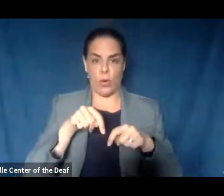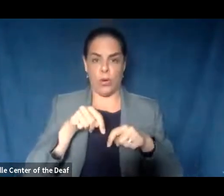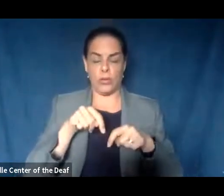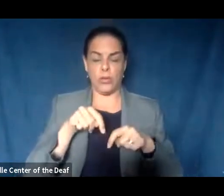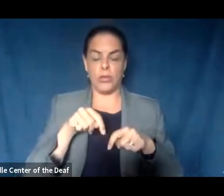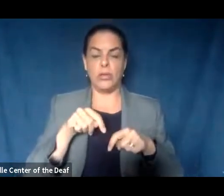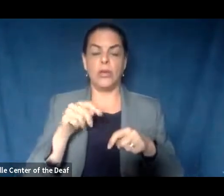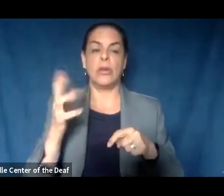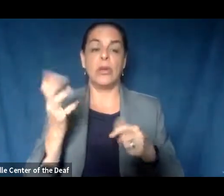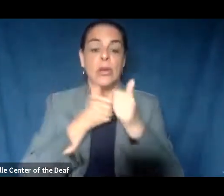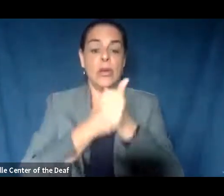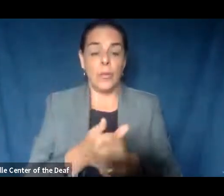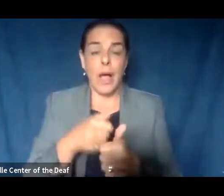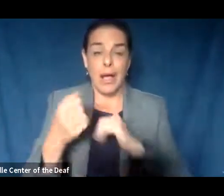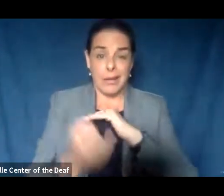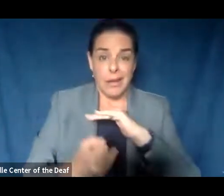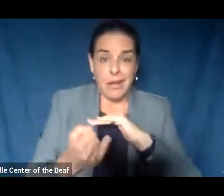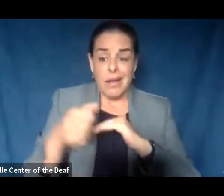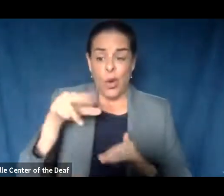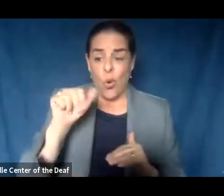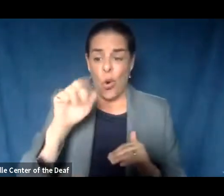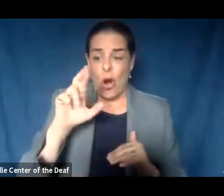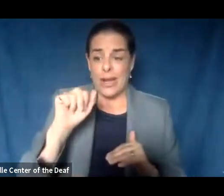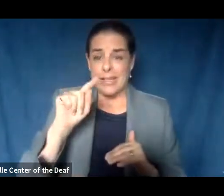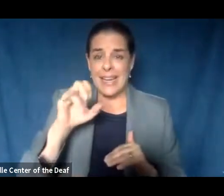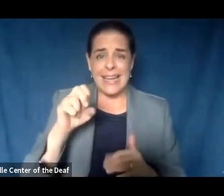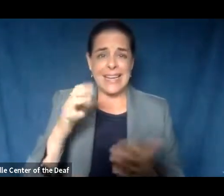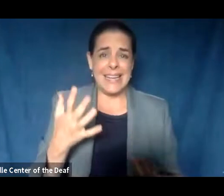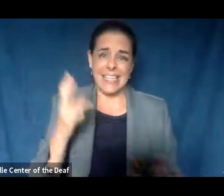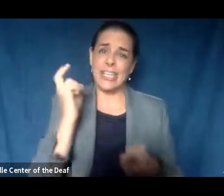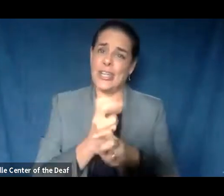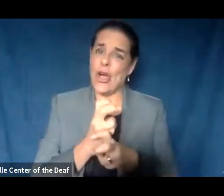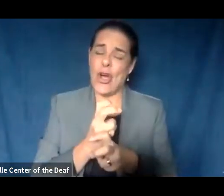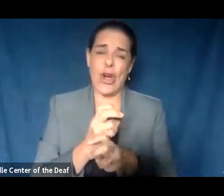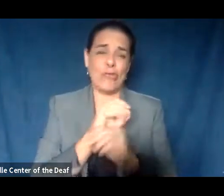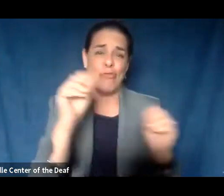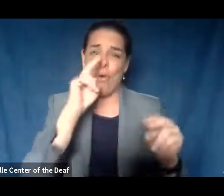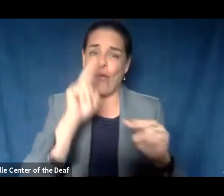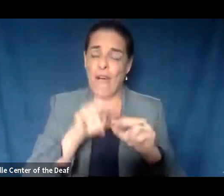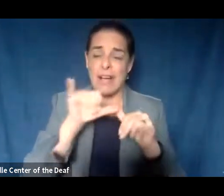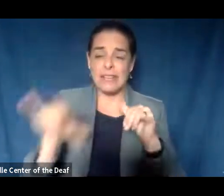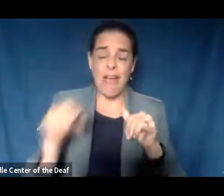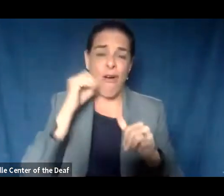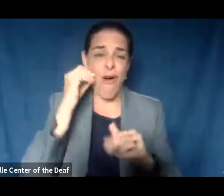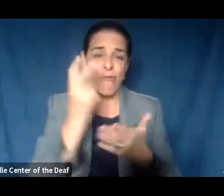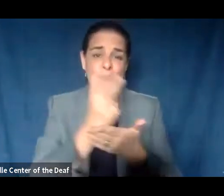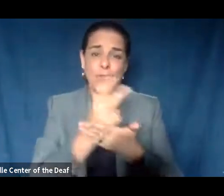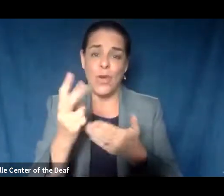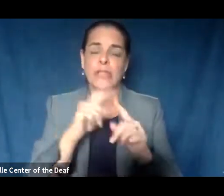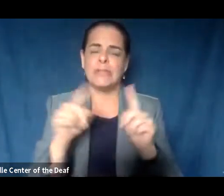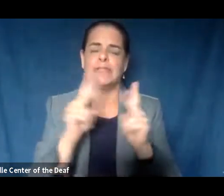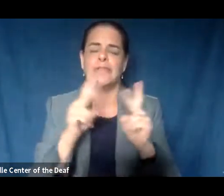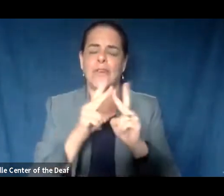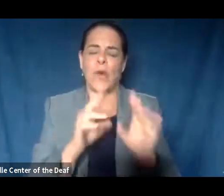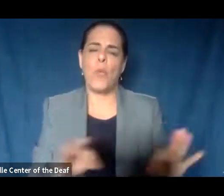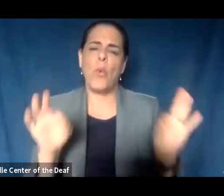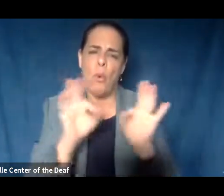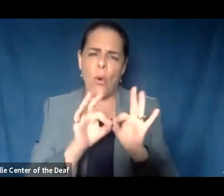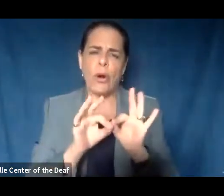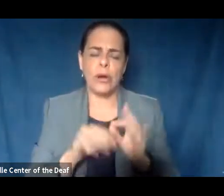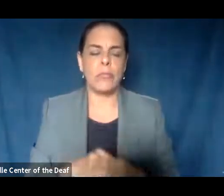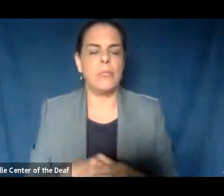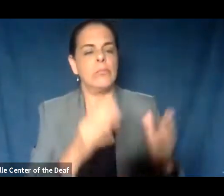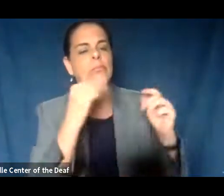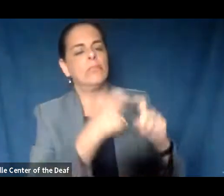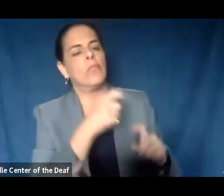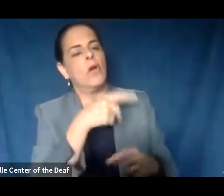Complying with quarantine is hard and it's no fun to have to stay home for two weeks, but it's so important for everybody to do. From